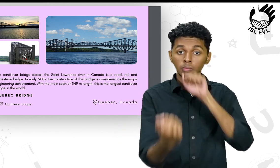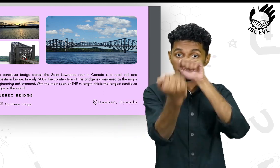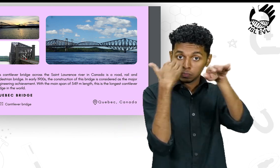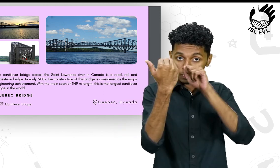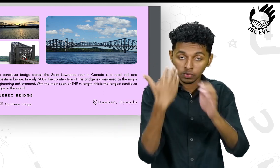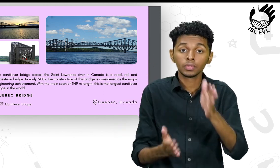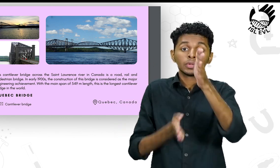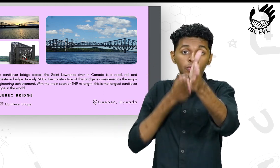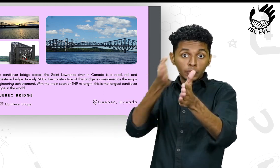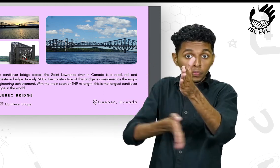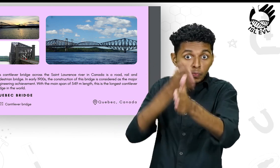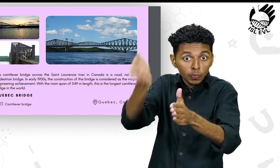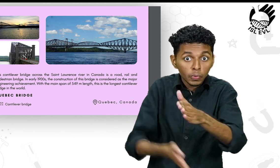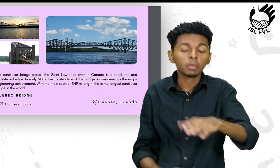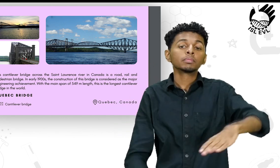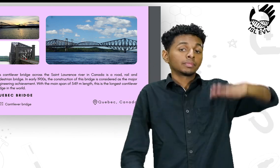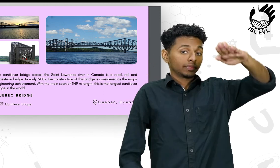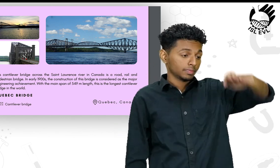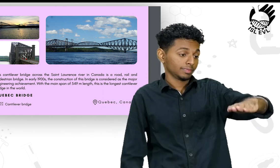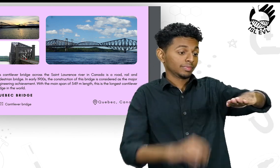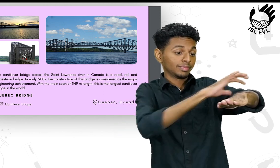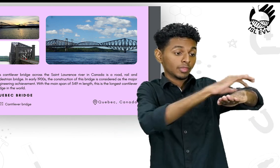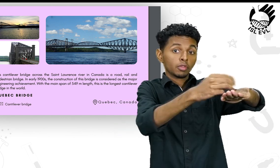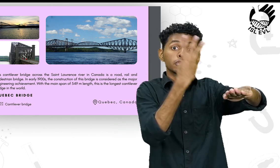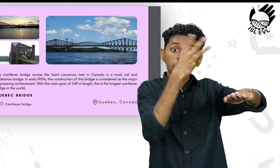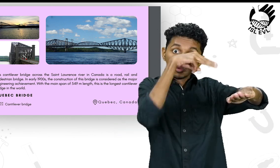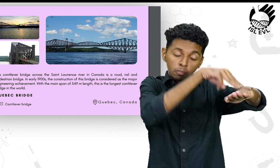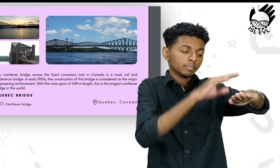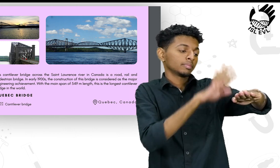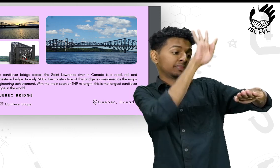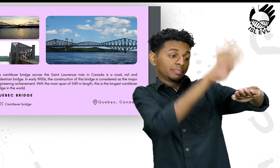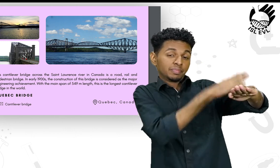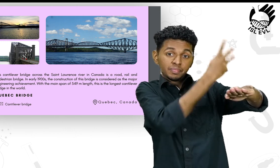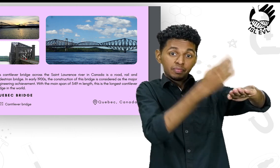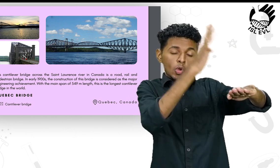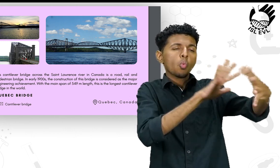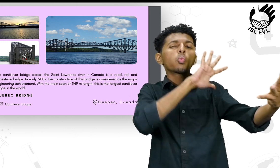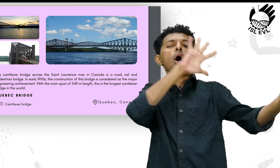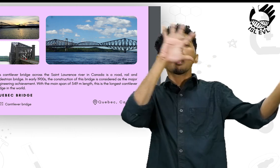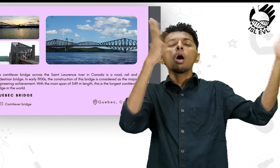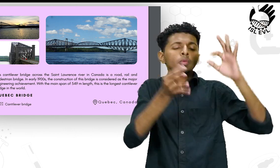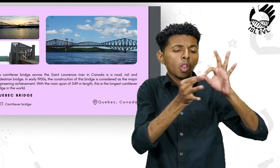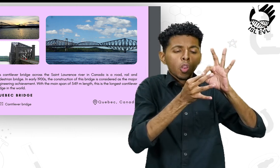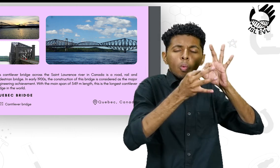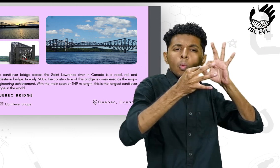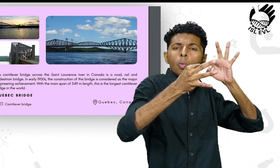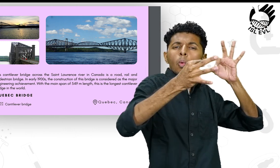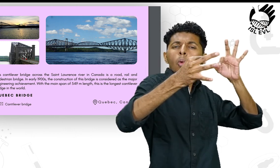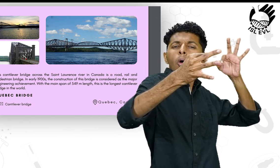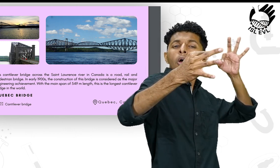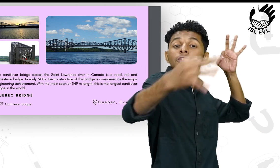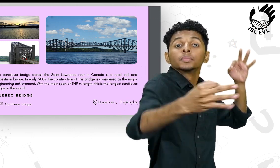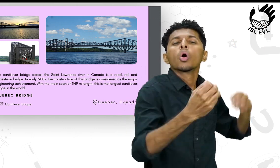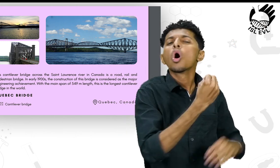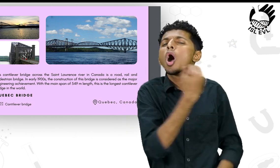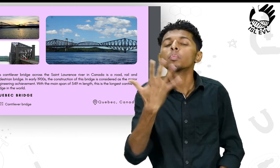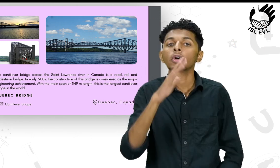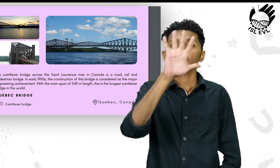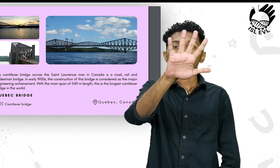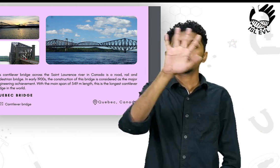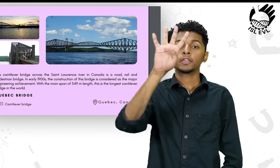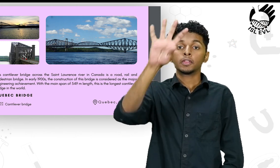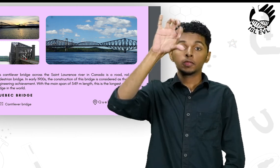of this bridge was considered as the major engineering achievement. With a main span of